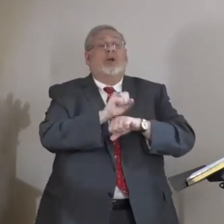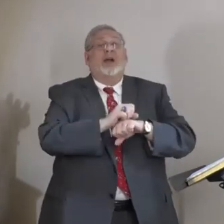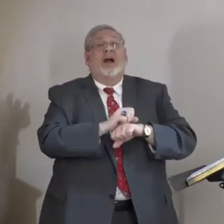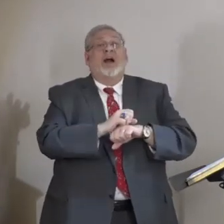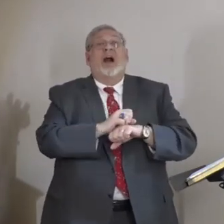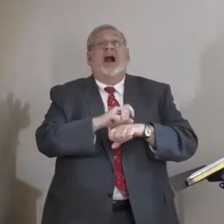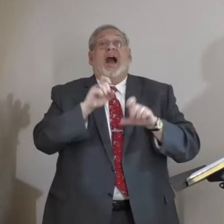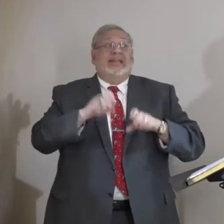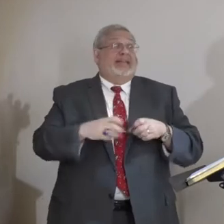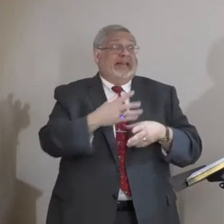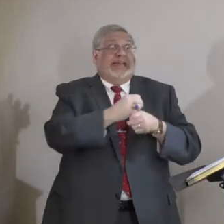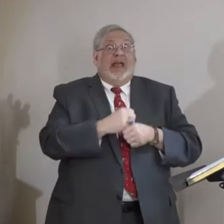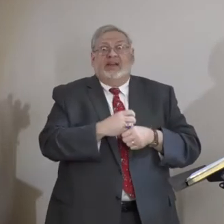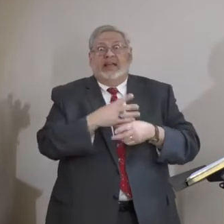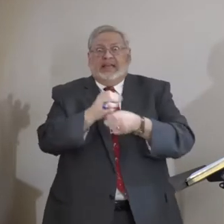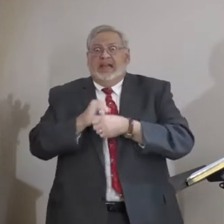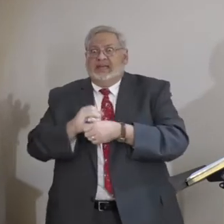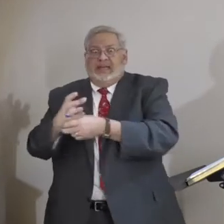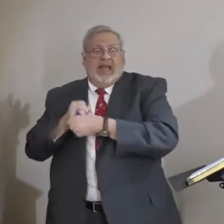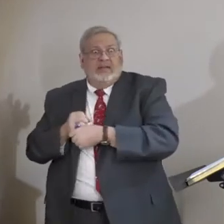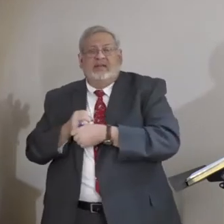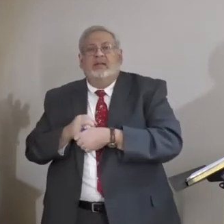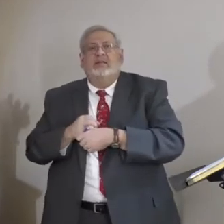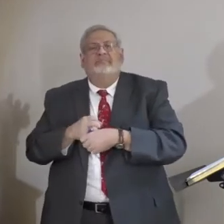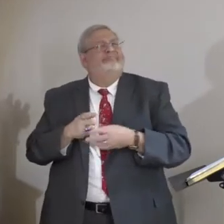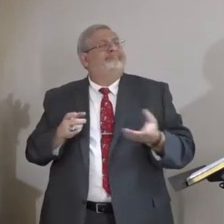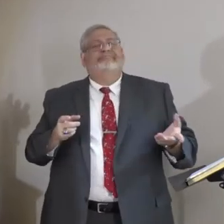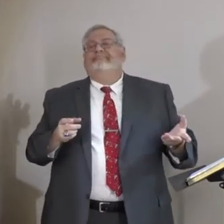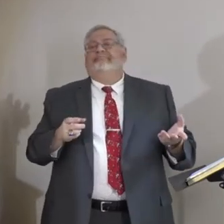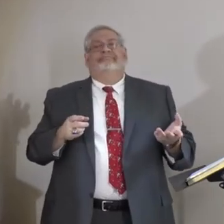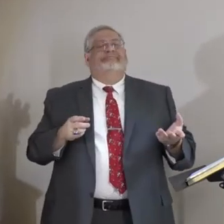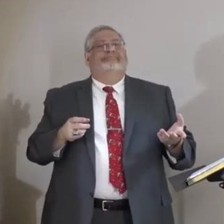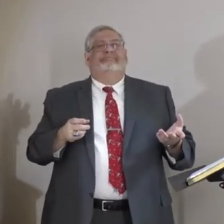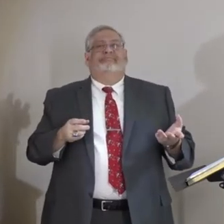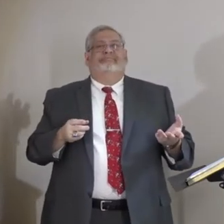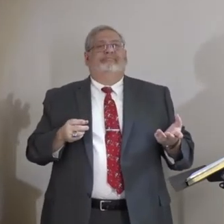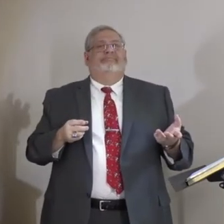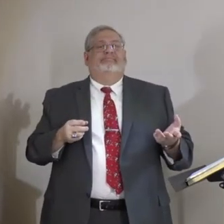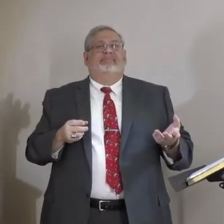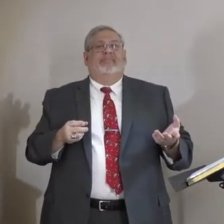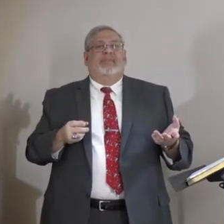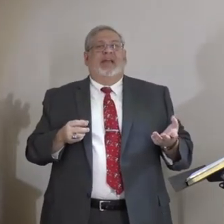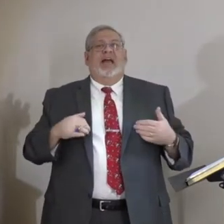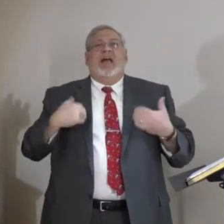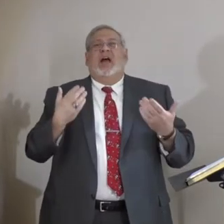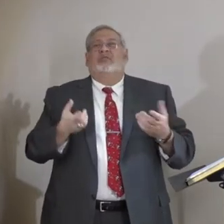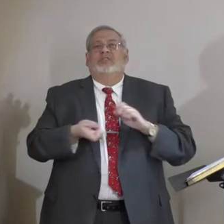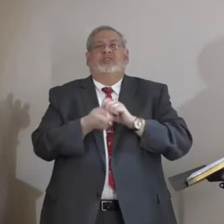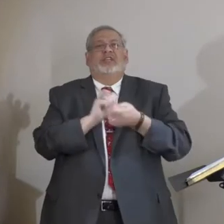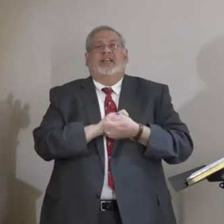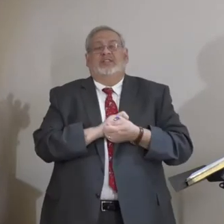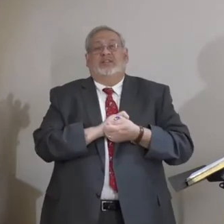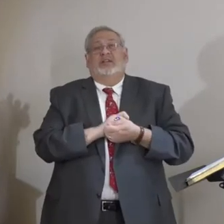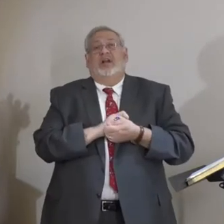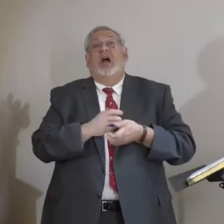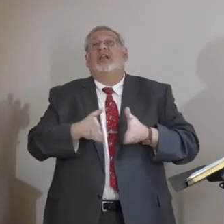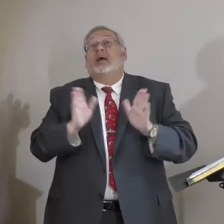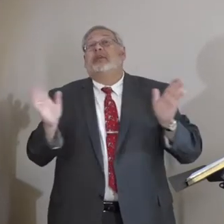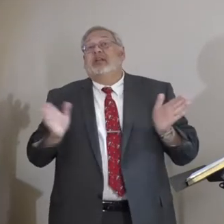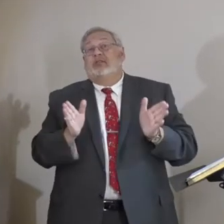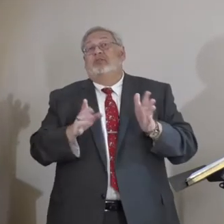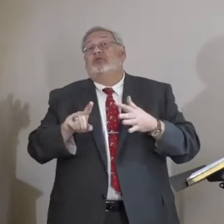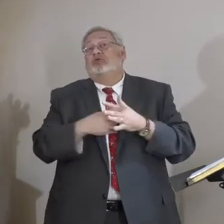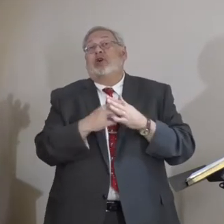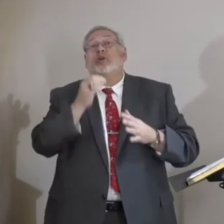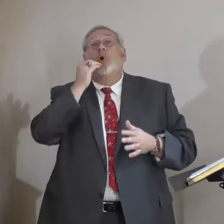thinking, you know what? I've to get what I need. I've got to get what I want right now. And you know what? How are you going to change? Let me encourage you. Start at